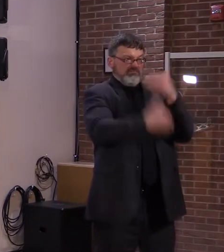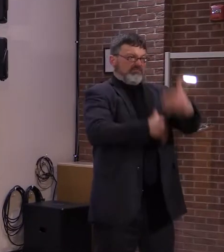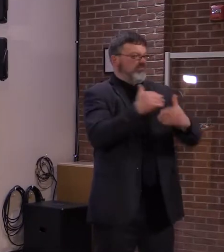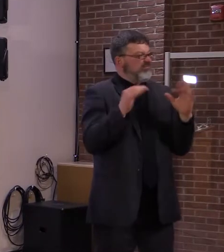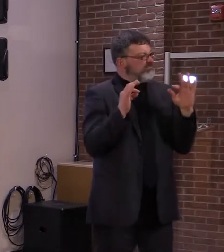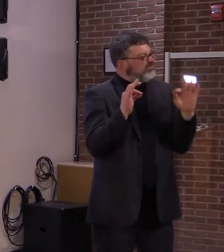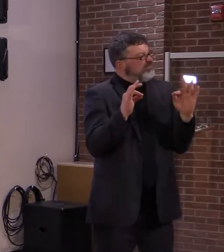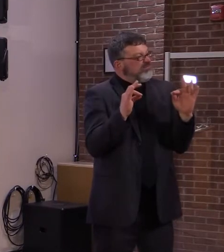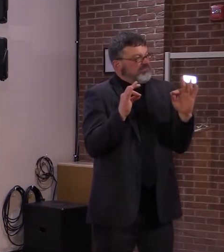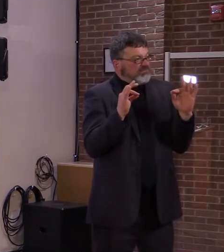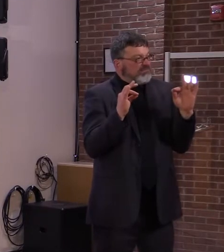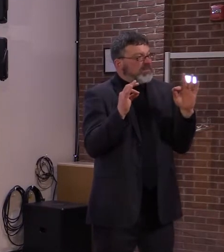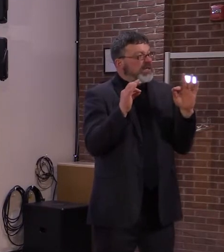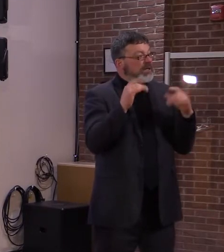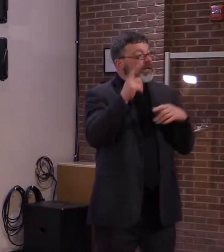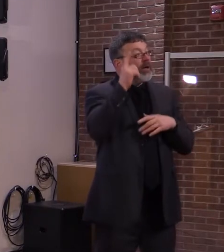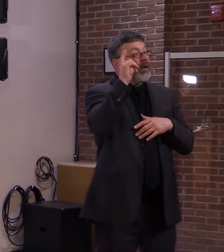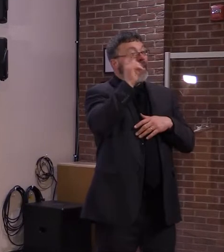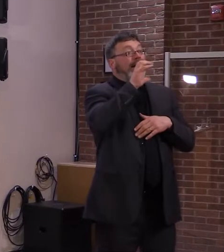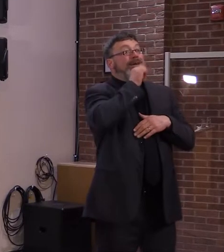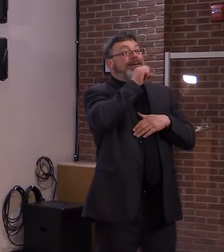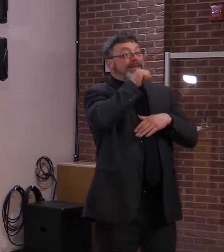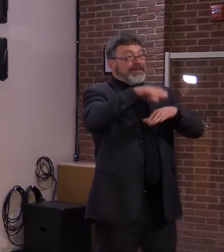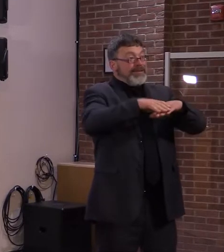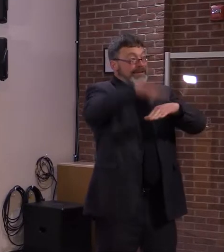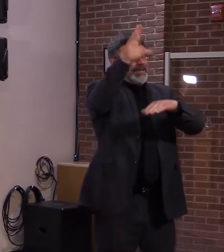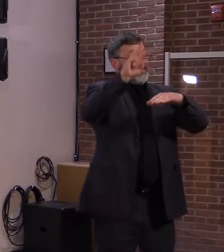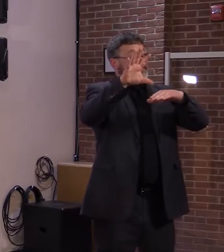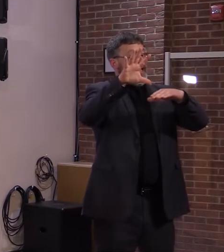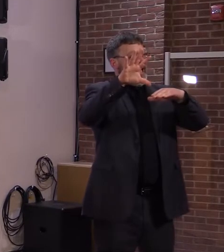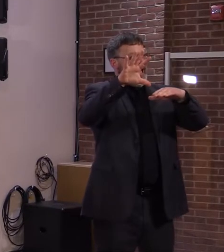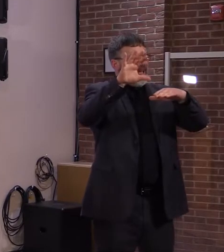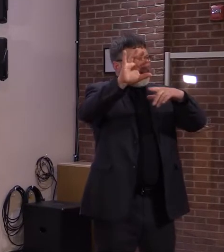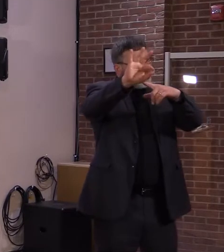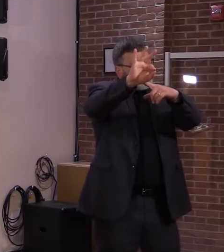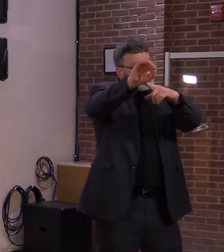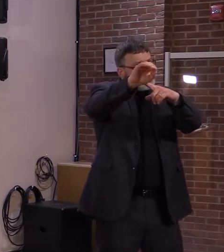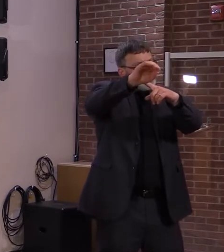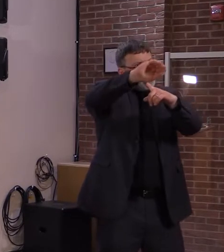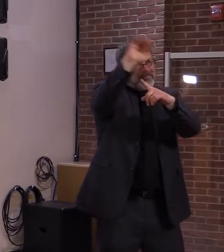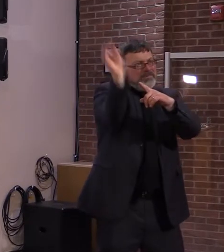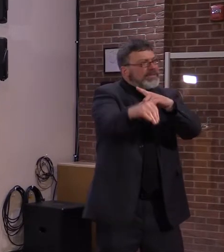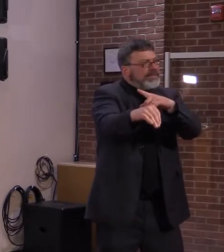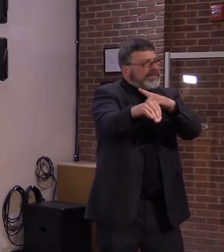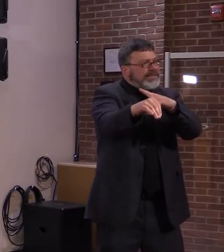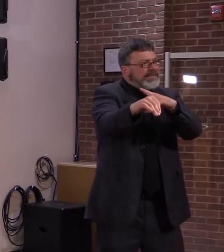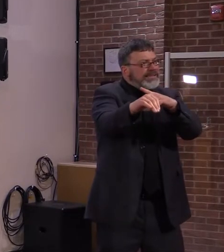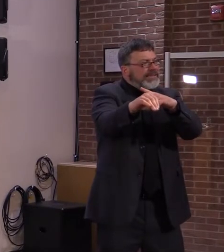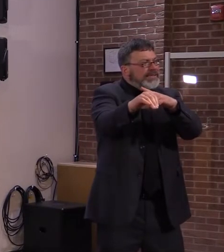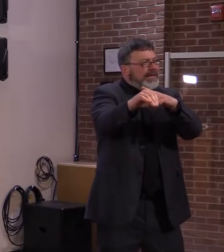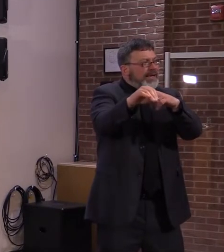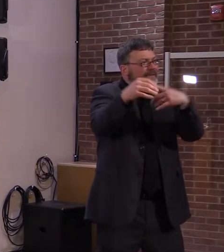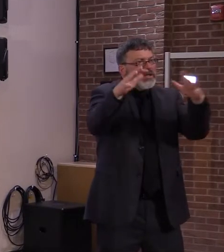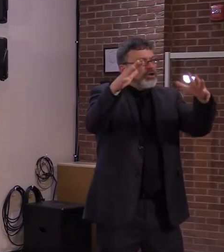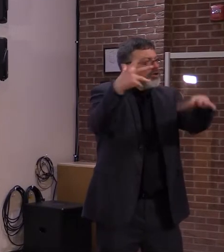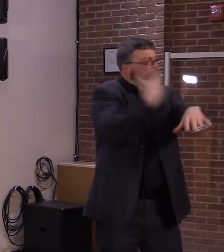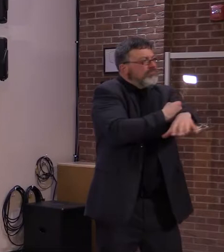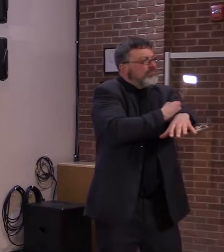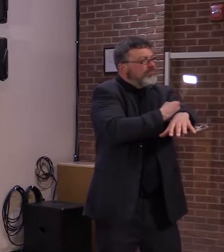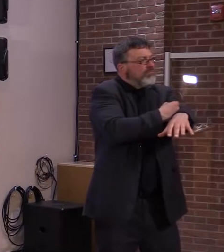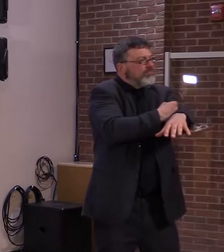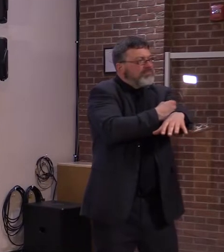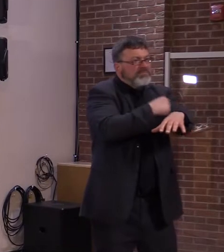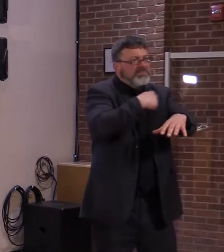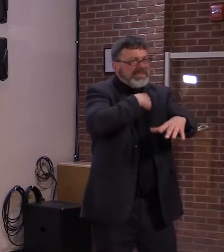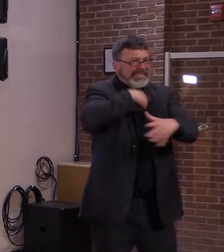one dose, but we also ranked second in the nation for vaccine administration. The only